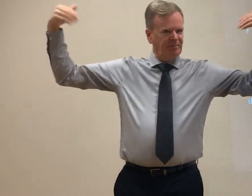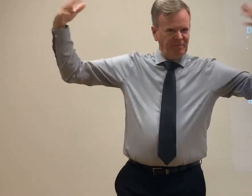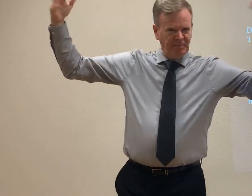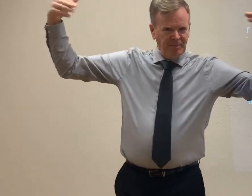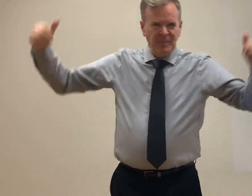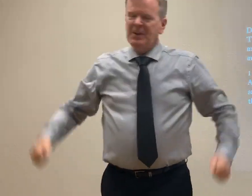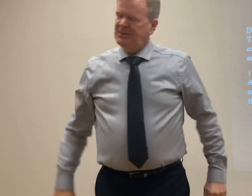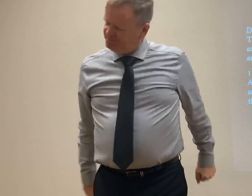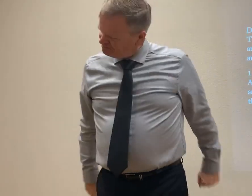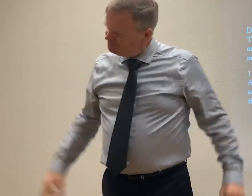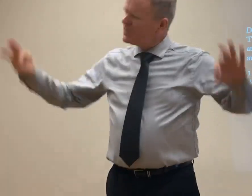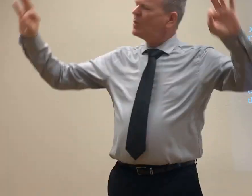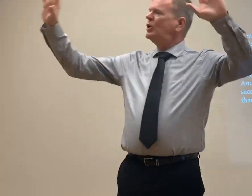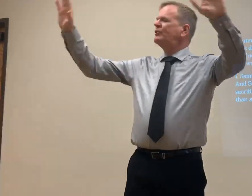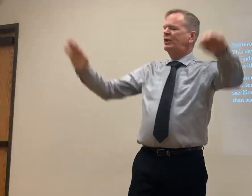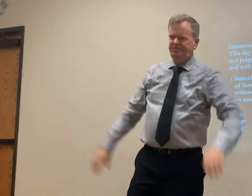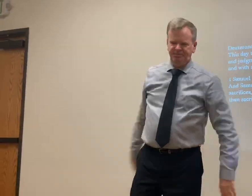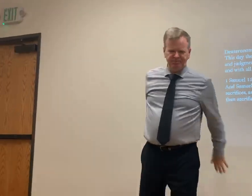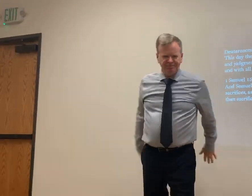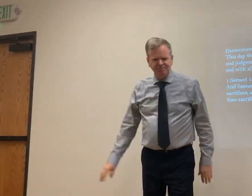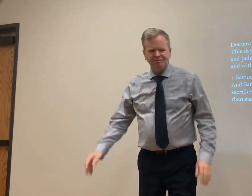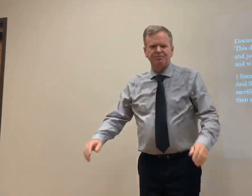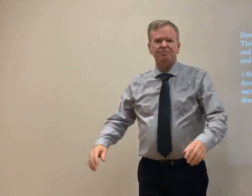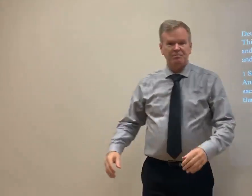and people started coming. Things started happening. It was wonderful.